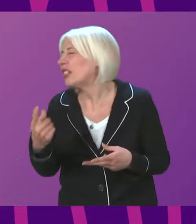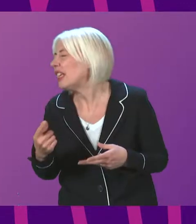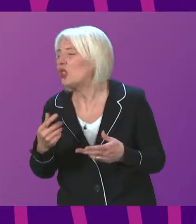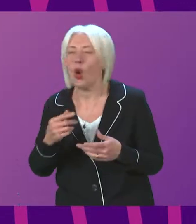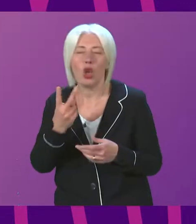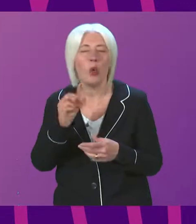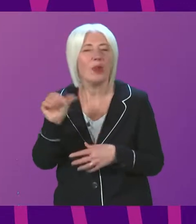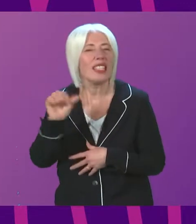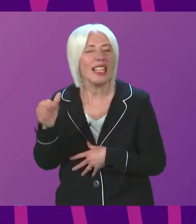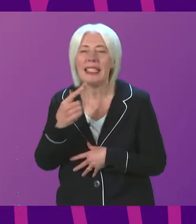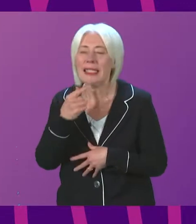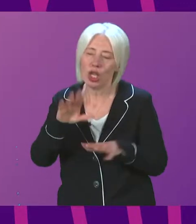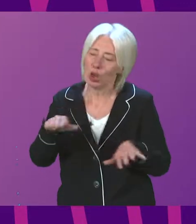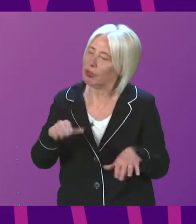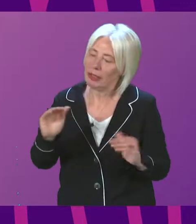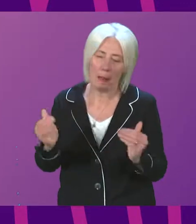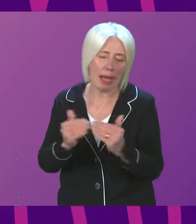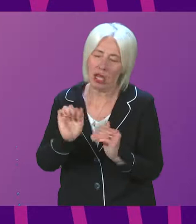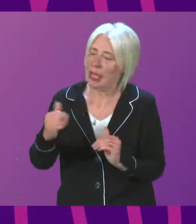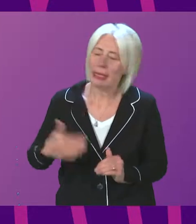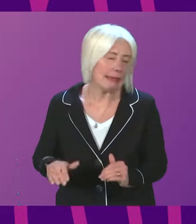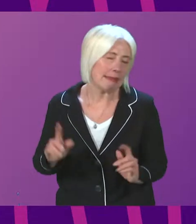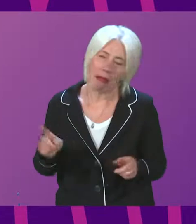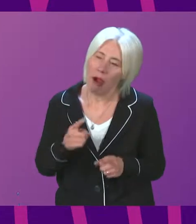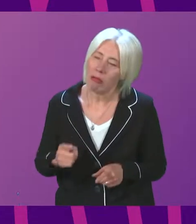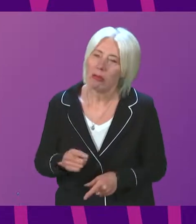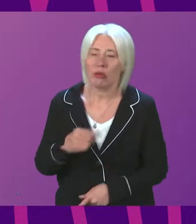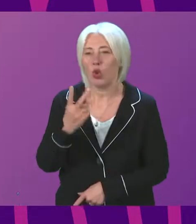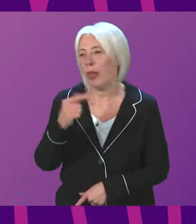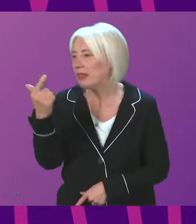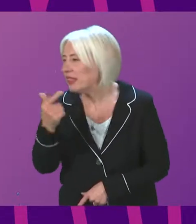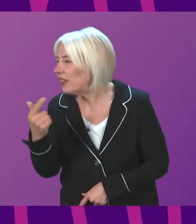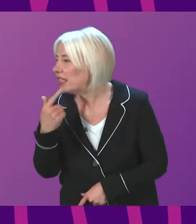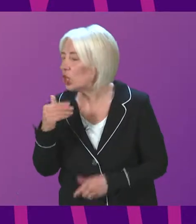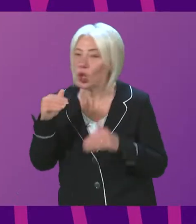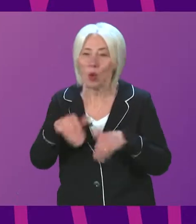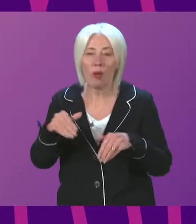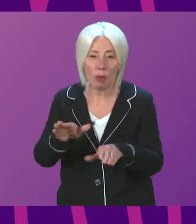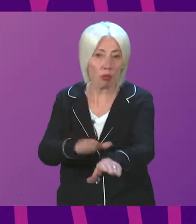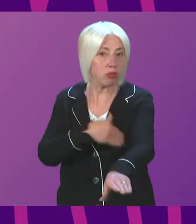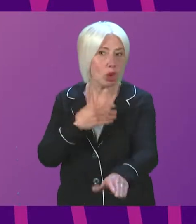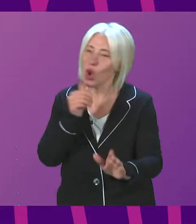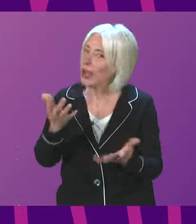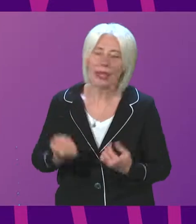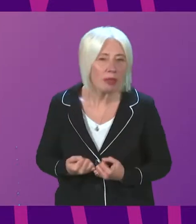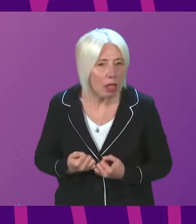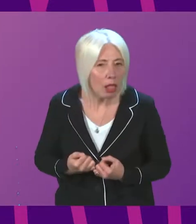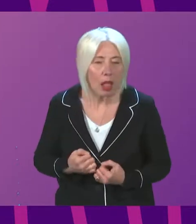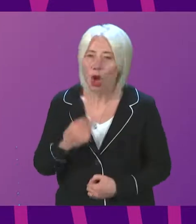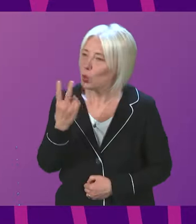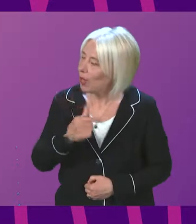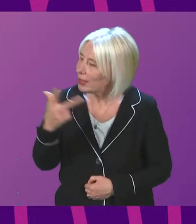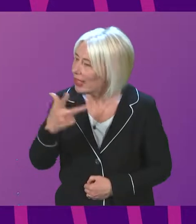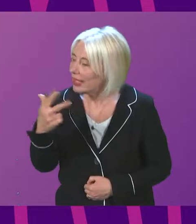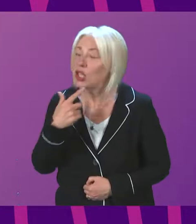far too many children whose needs were unmet. In 2017, she said, long waits are unacceptable. In 2018, she said, there is